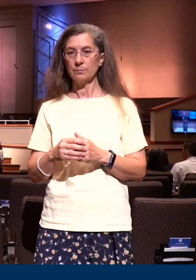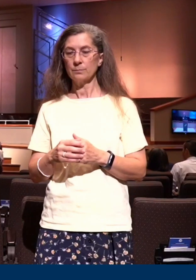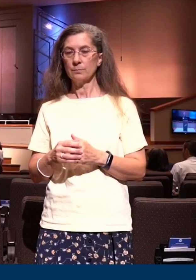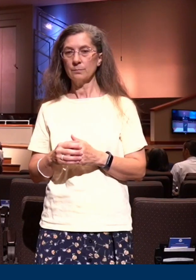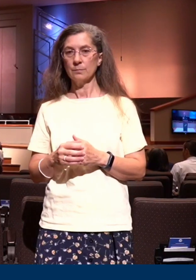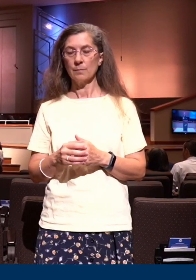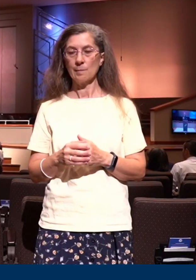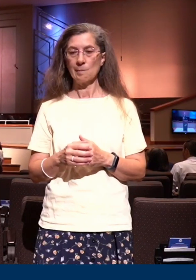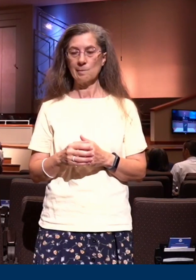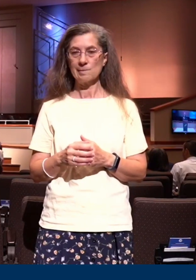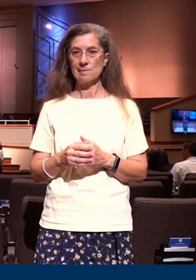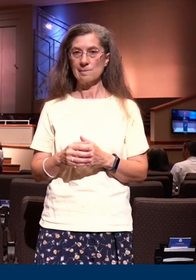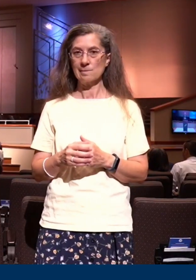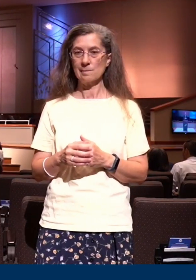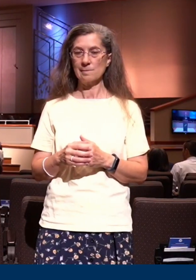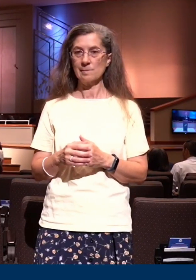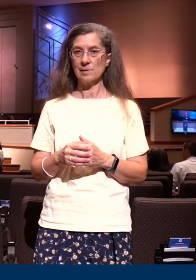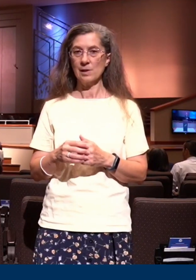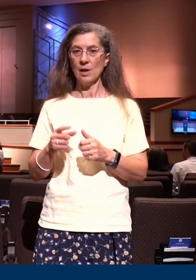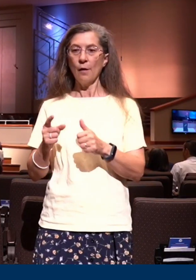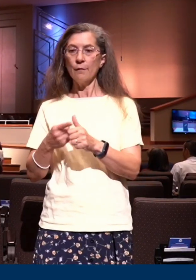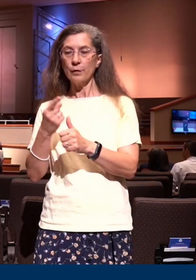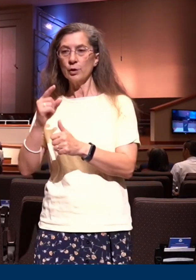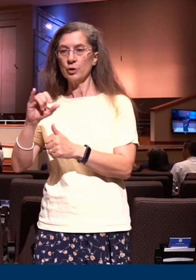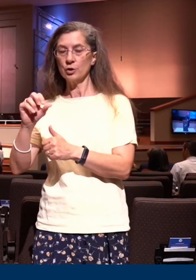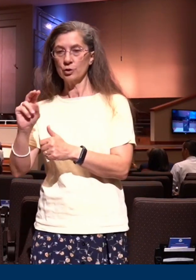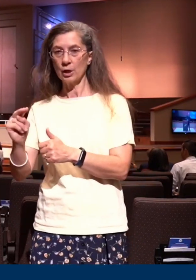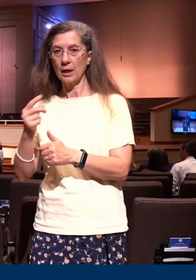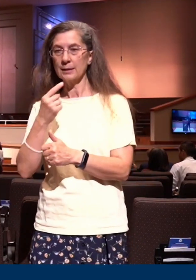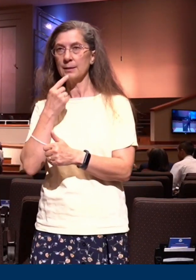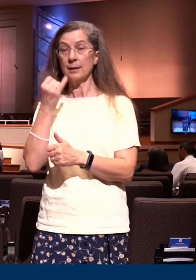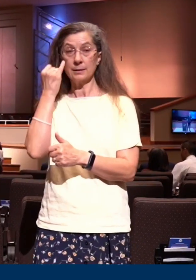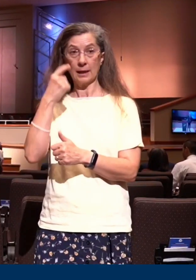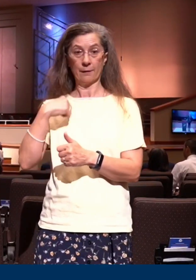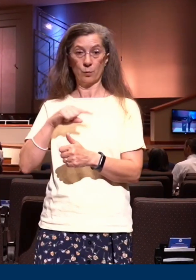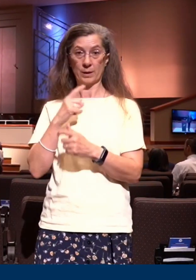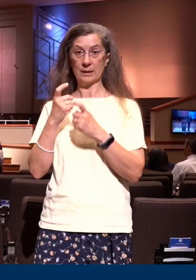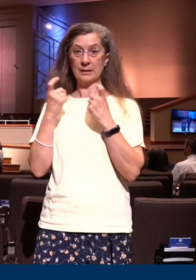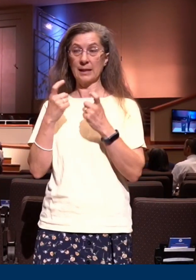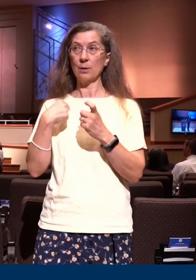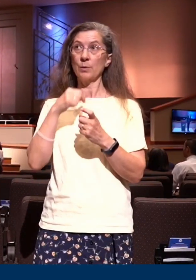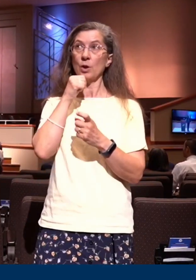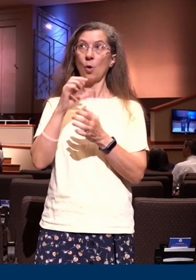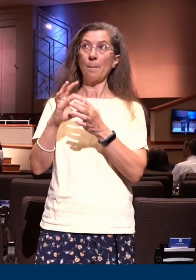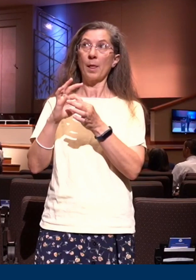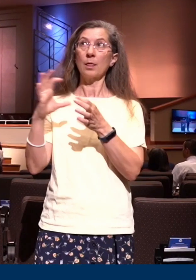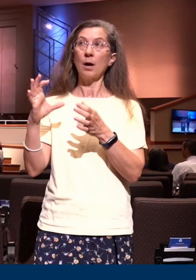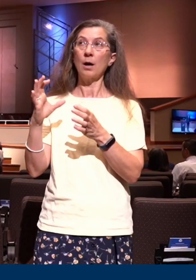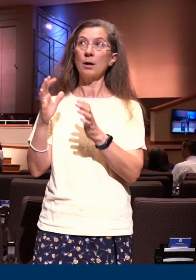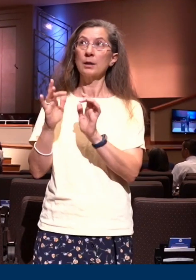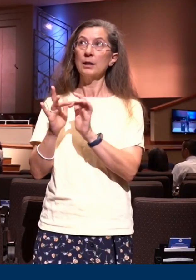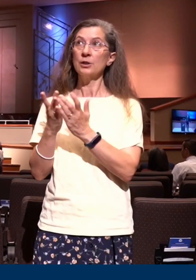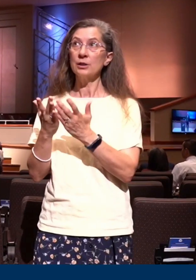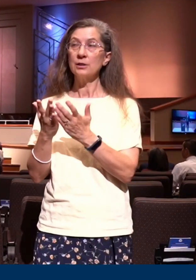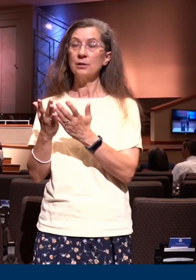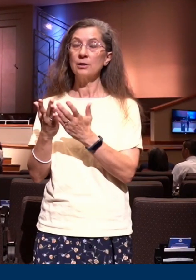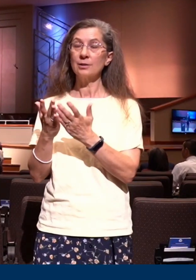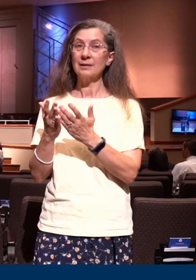sometimes confuse a new Christian when they say that if we sin, we are none of His. And when you study the context of those